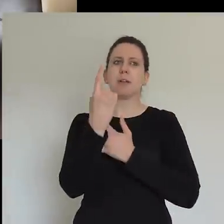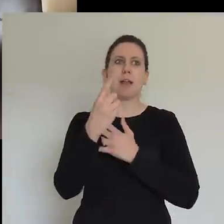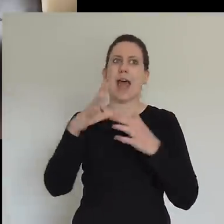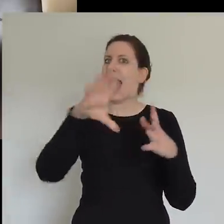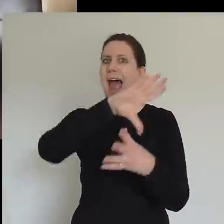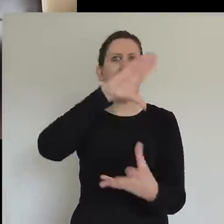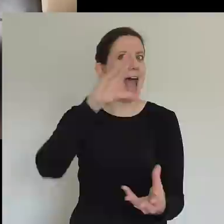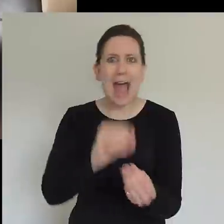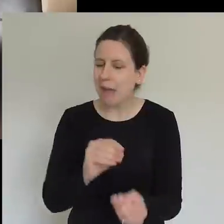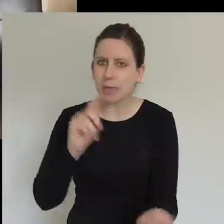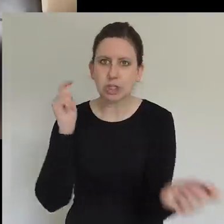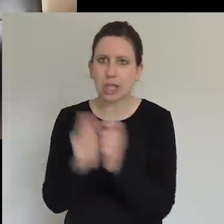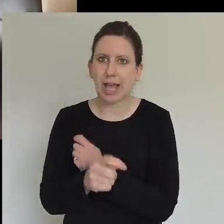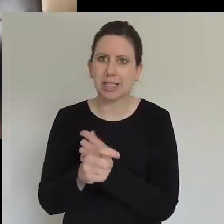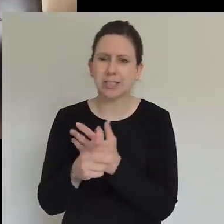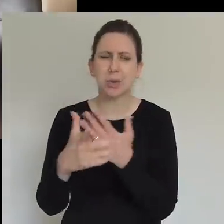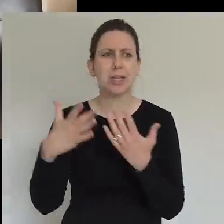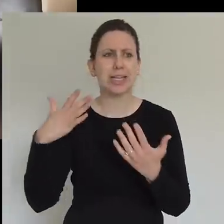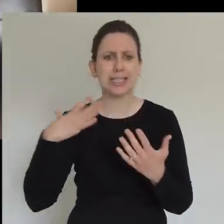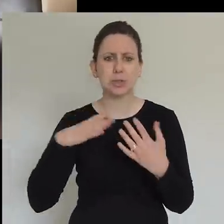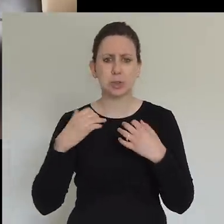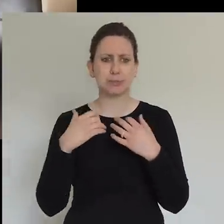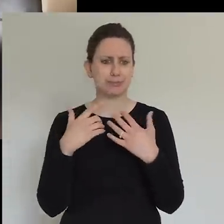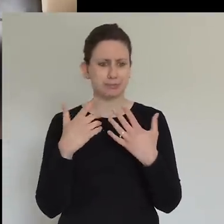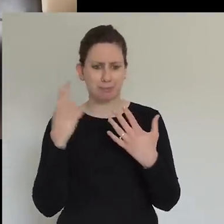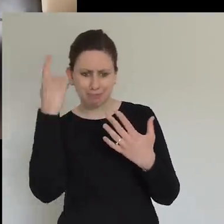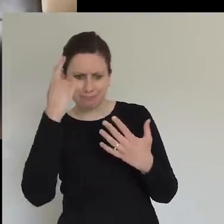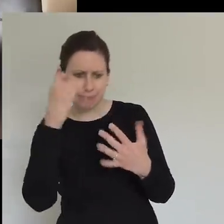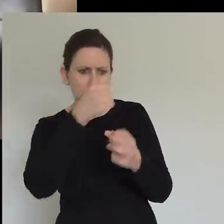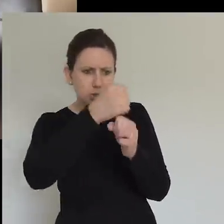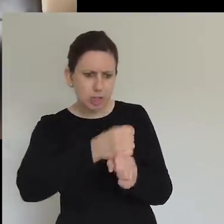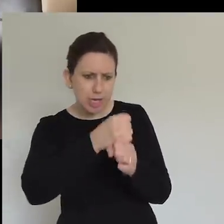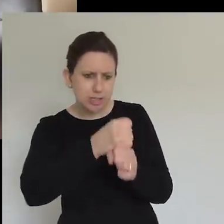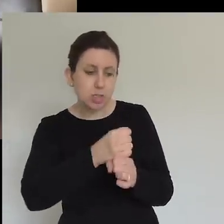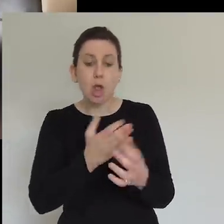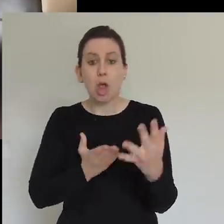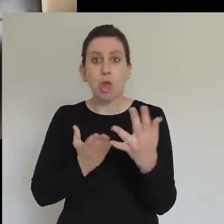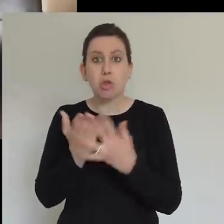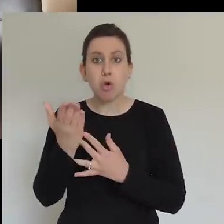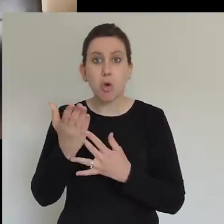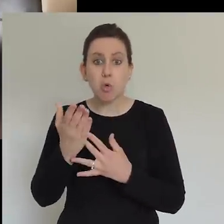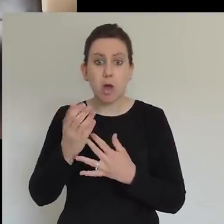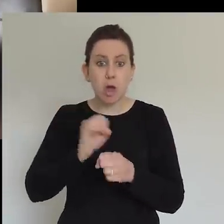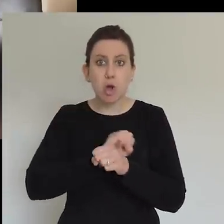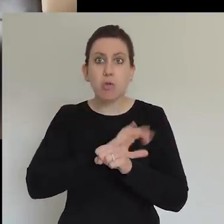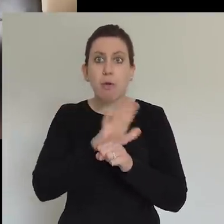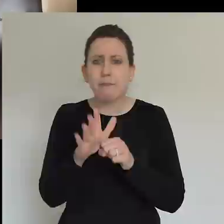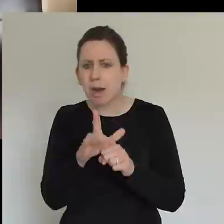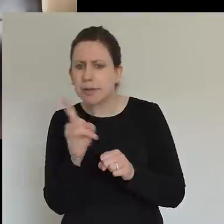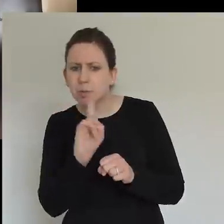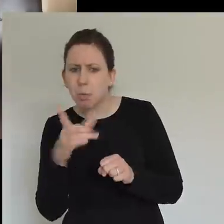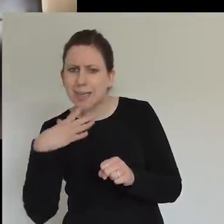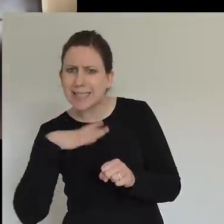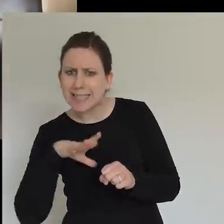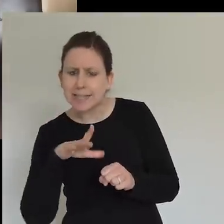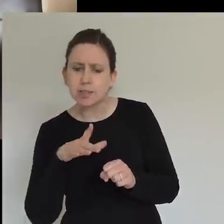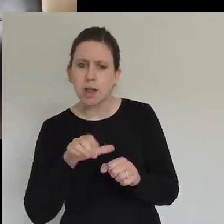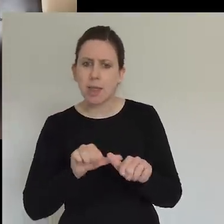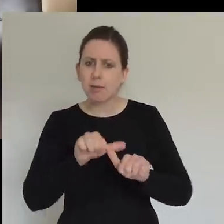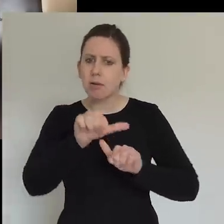church is needed after the virus, or during the virus. What kind of leadership's needed? What kind of Christians are needed? And really, you can't help but come